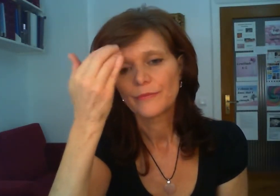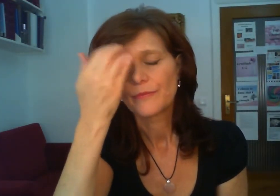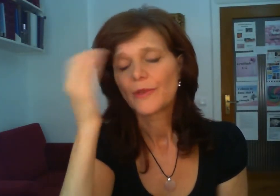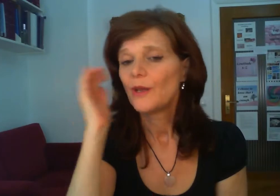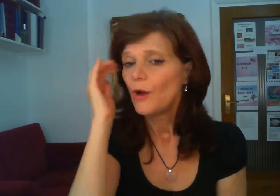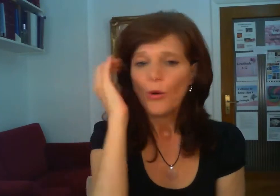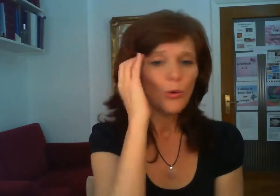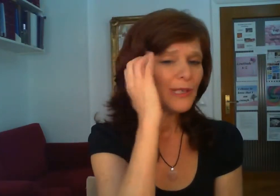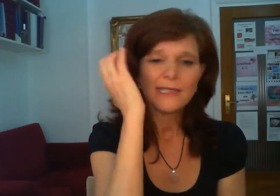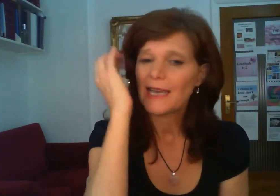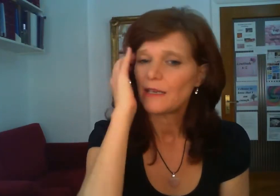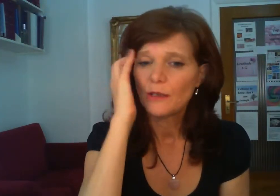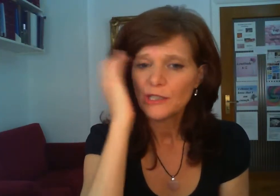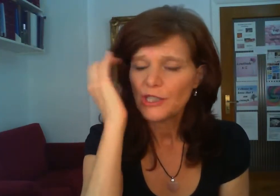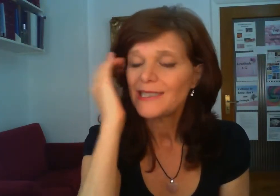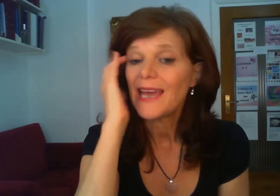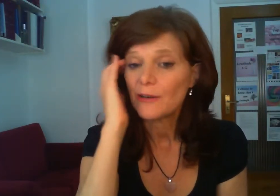technology this technology terror